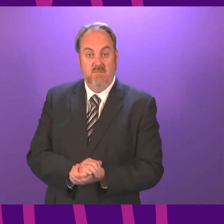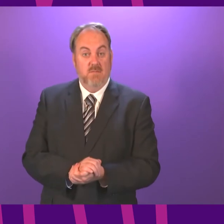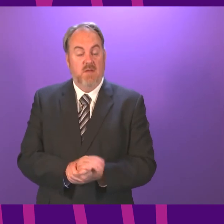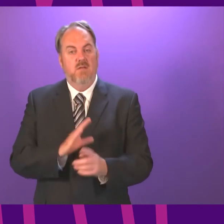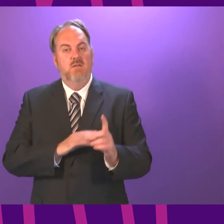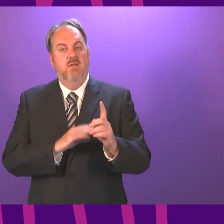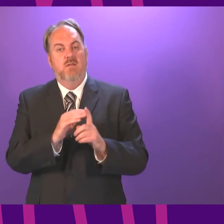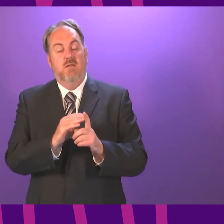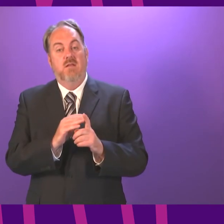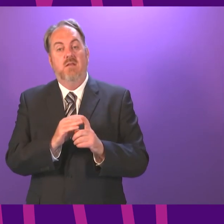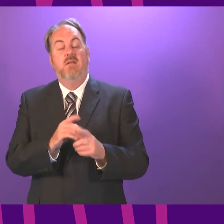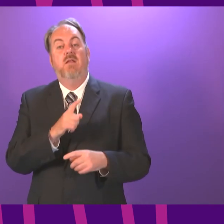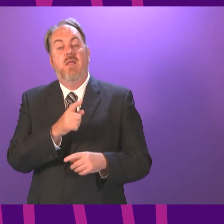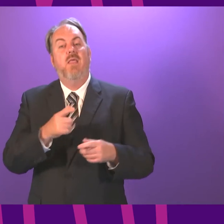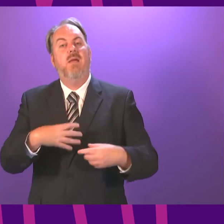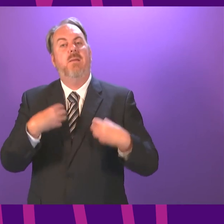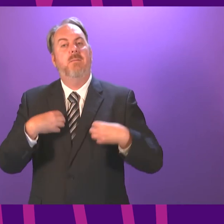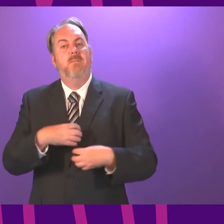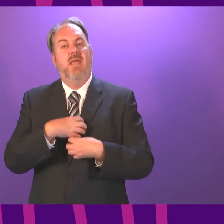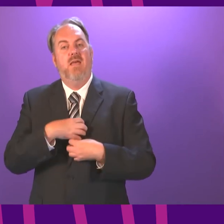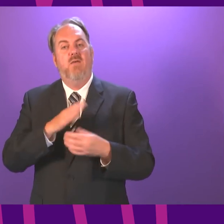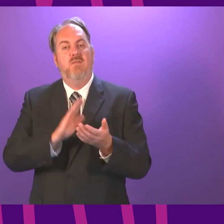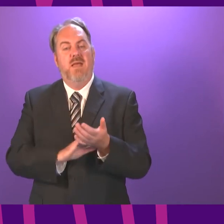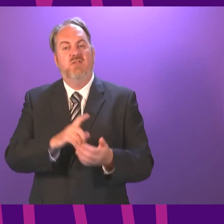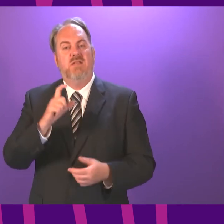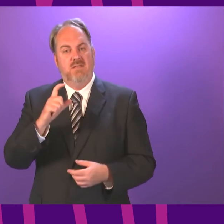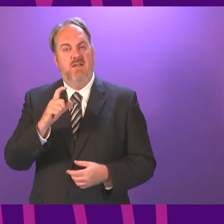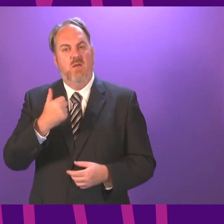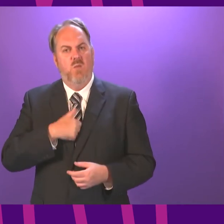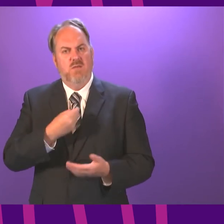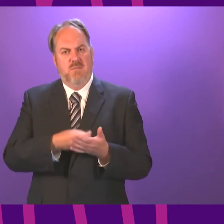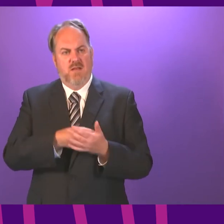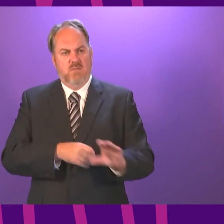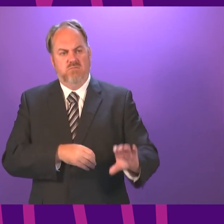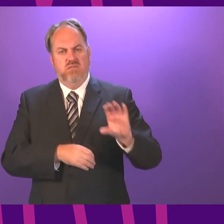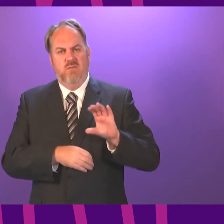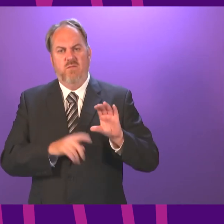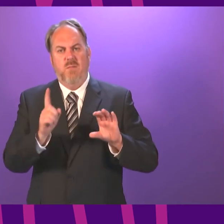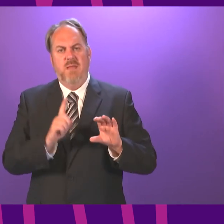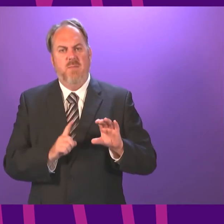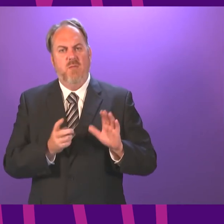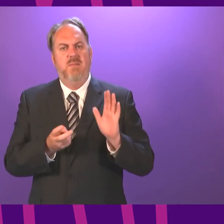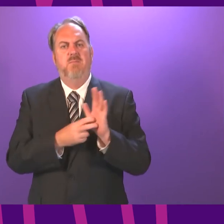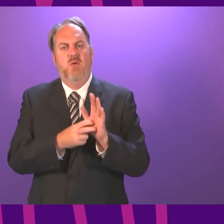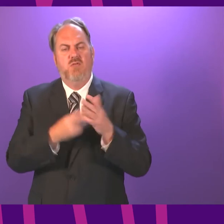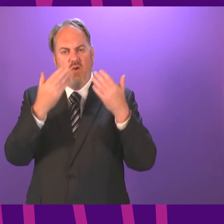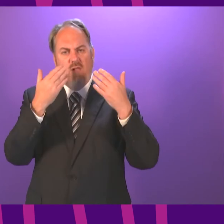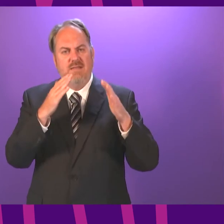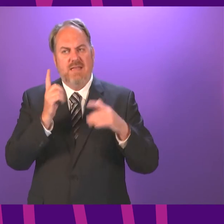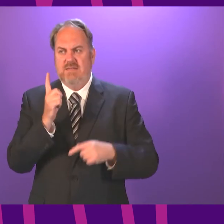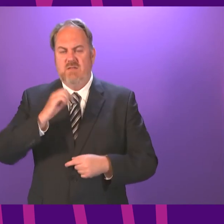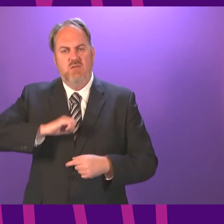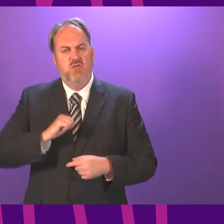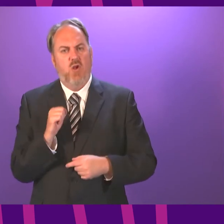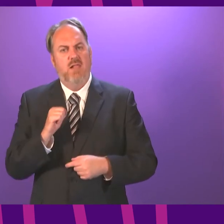Secretary will be aware that the Mayor of Manchester is seeking compensation for those people who had booked holidays in Scotland which have now been